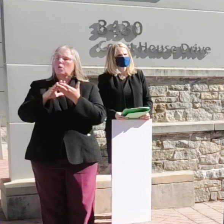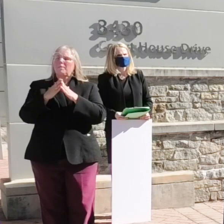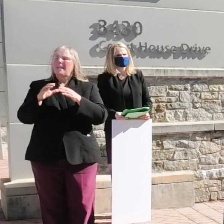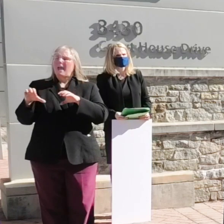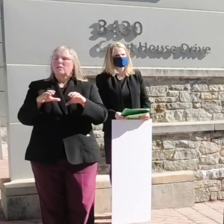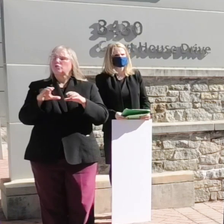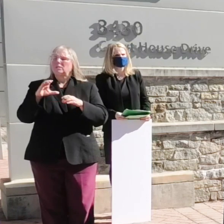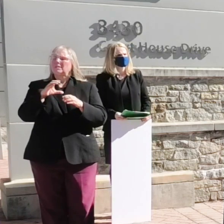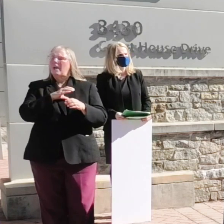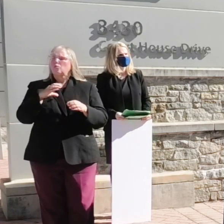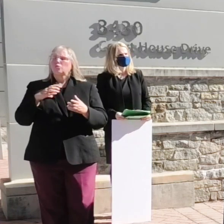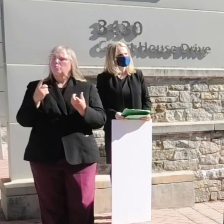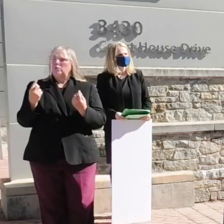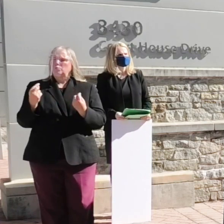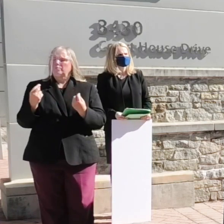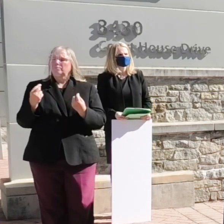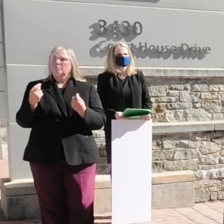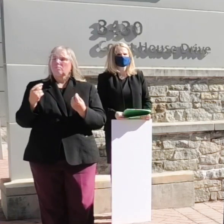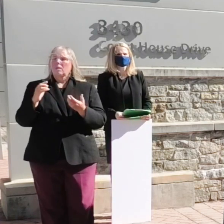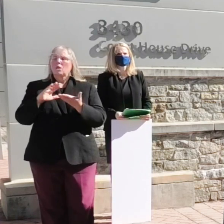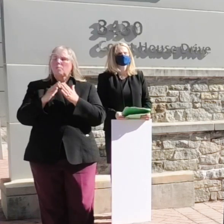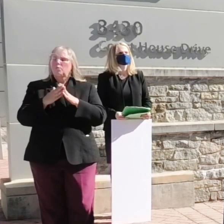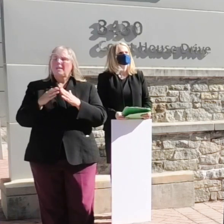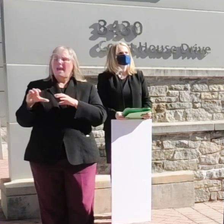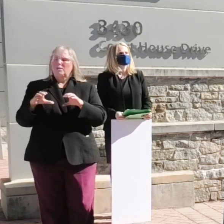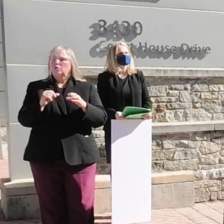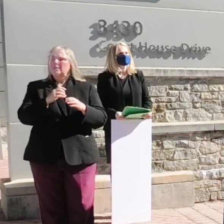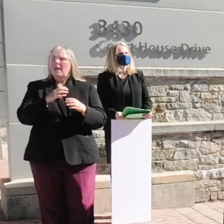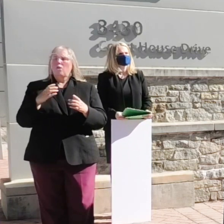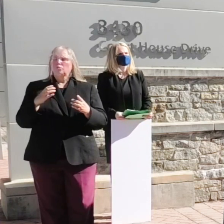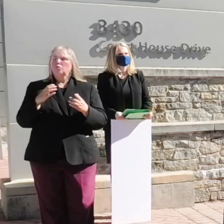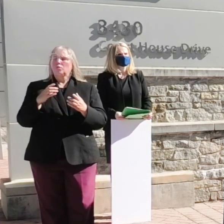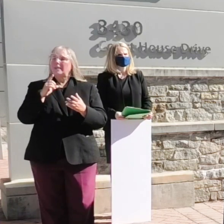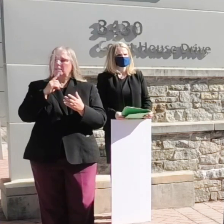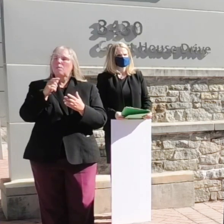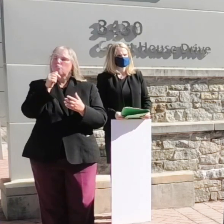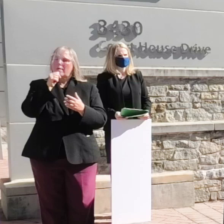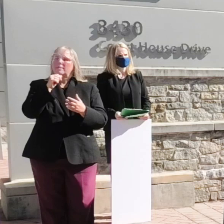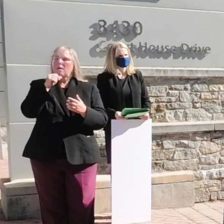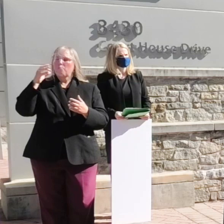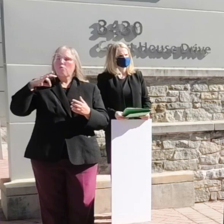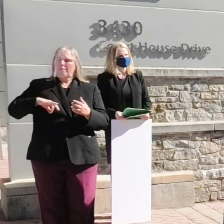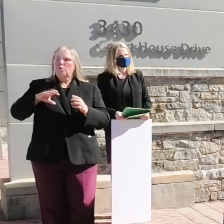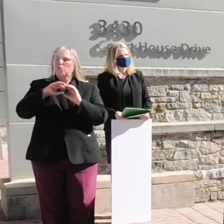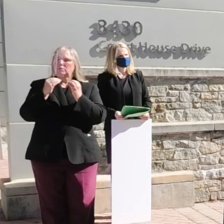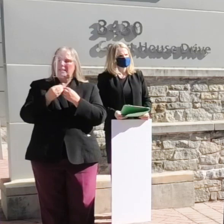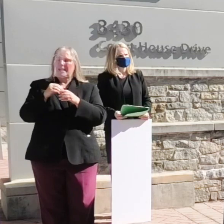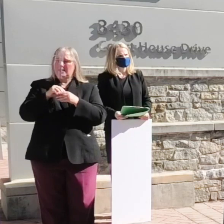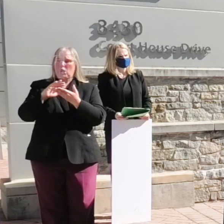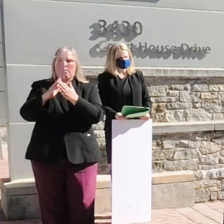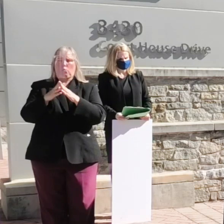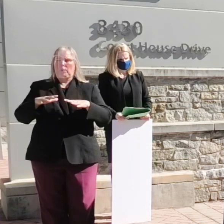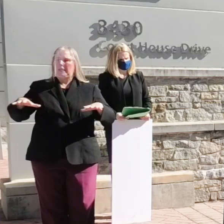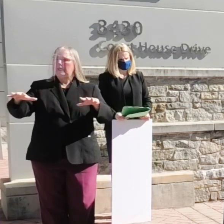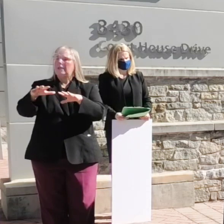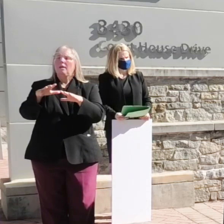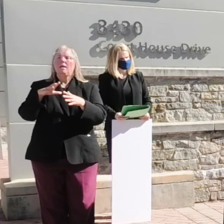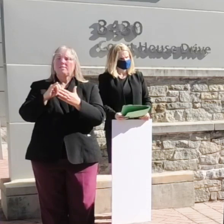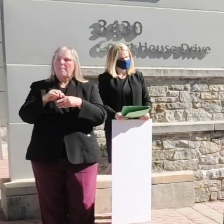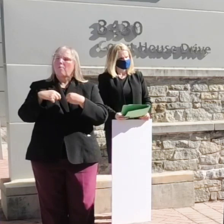Council is Community Action Council is a private nonprofit organization in the community that